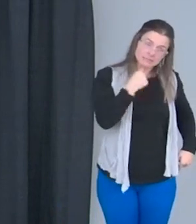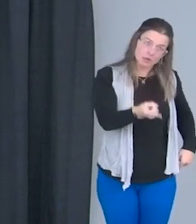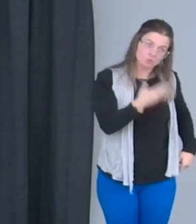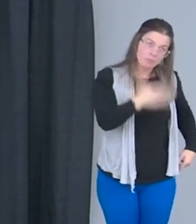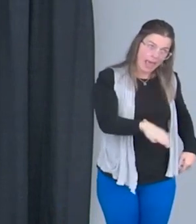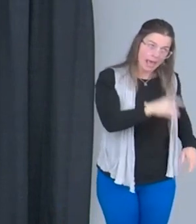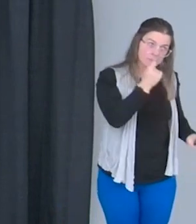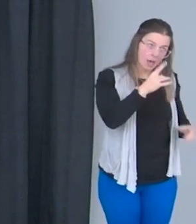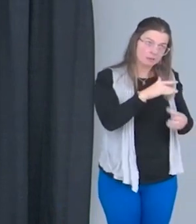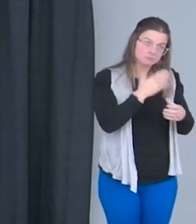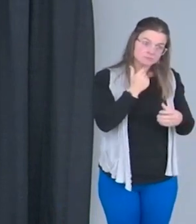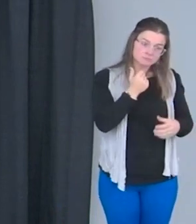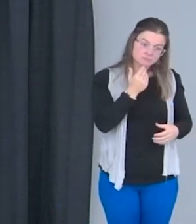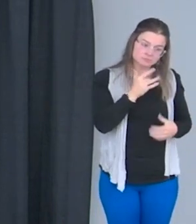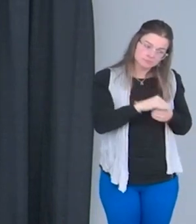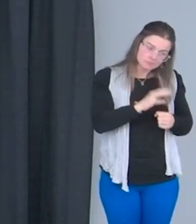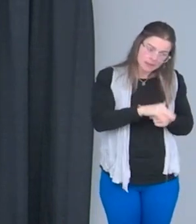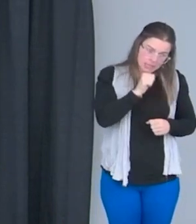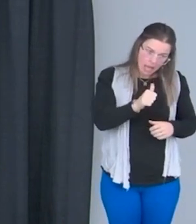Um,